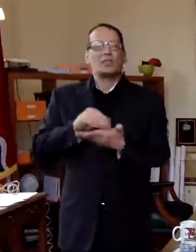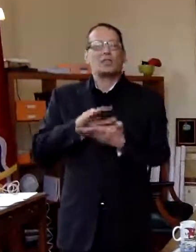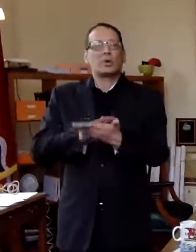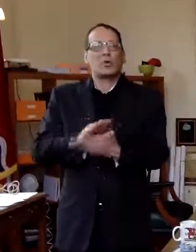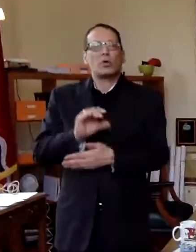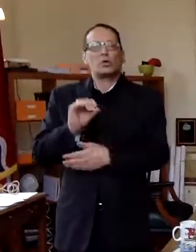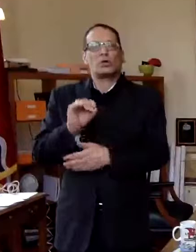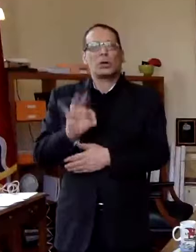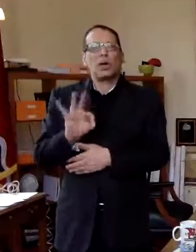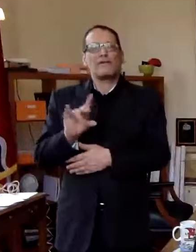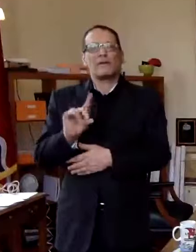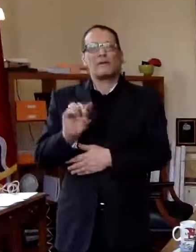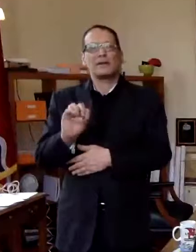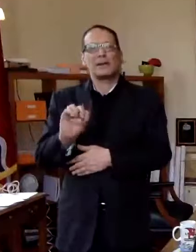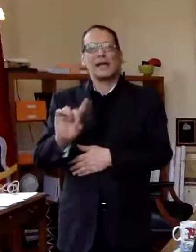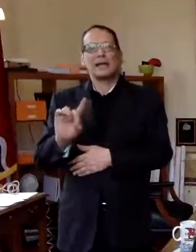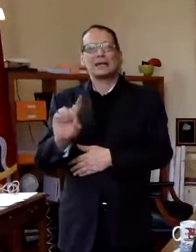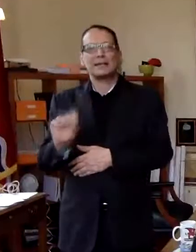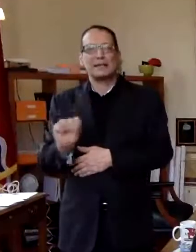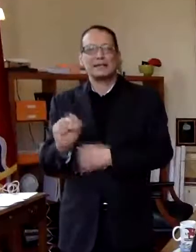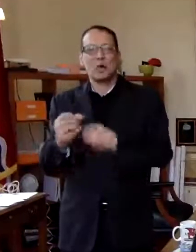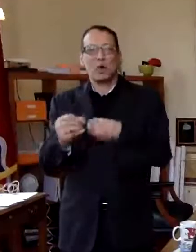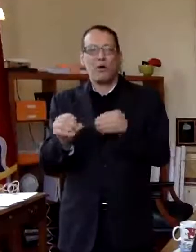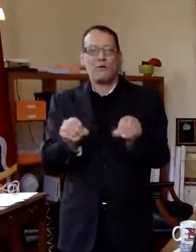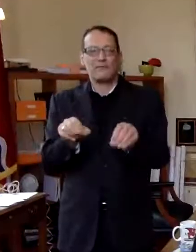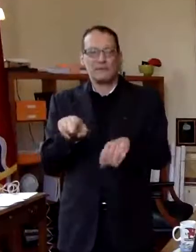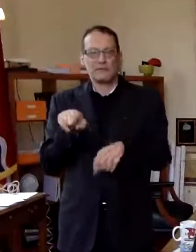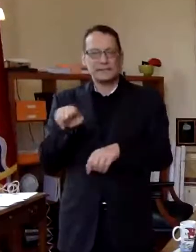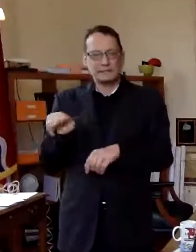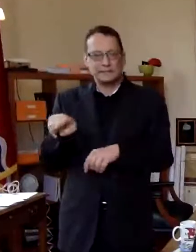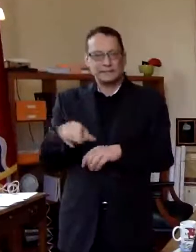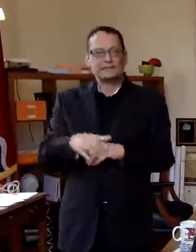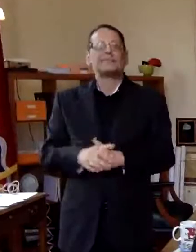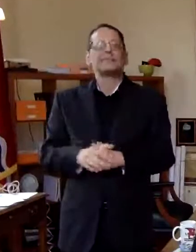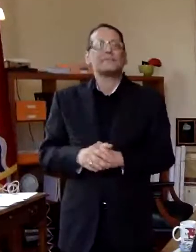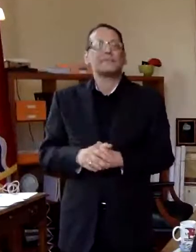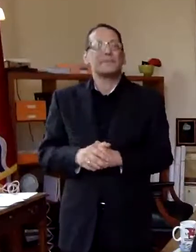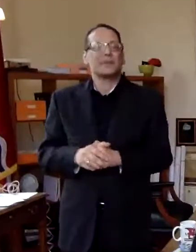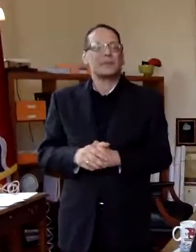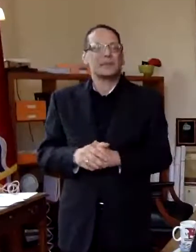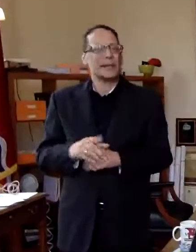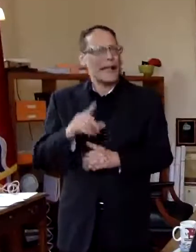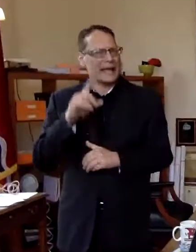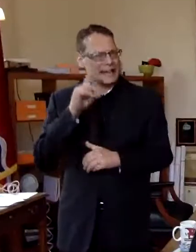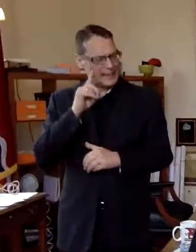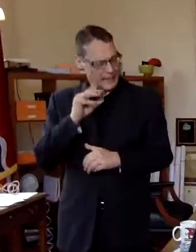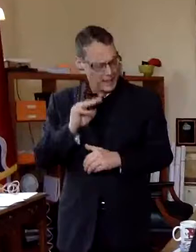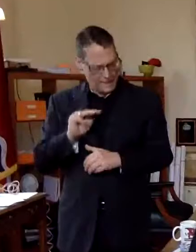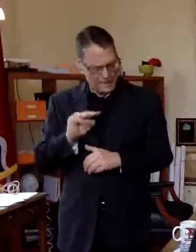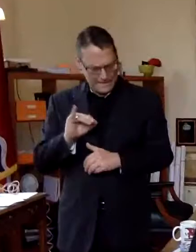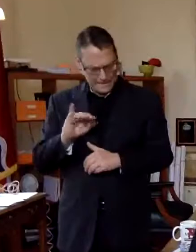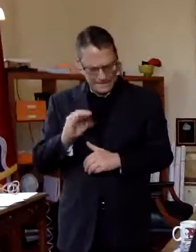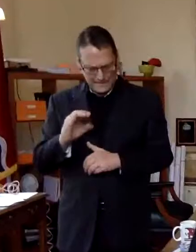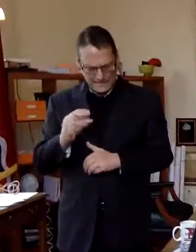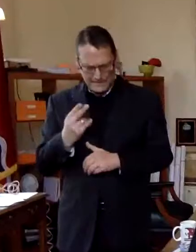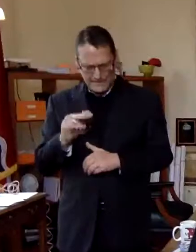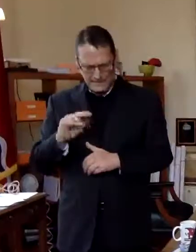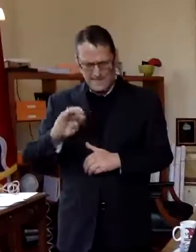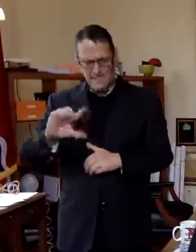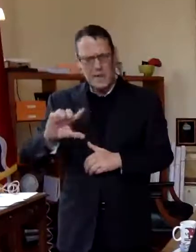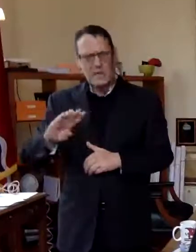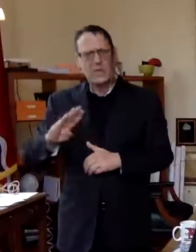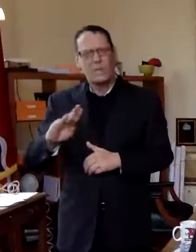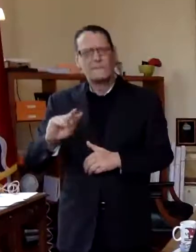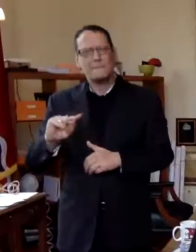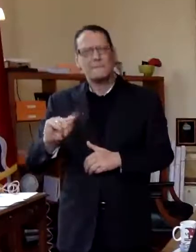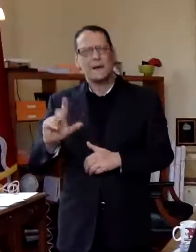office who issues marriage licenses and i think that's michael butler is the recorder of deeds we'll